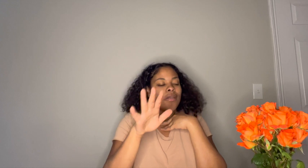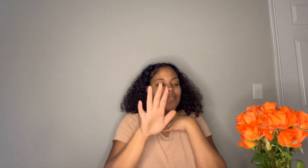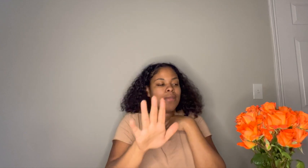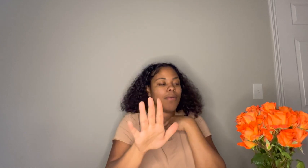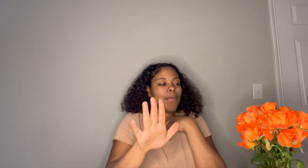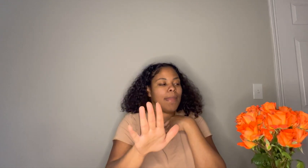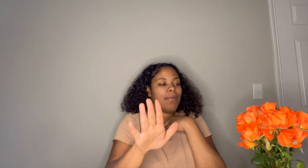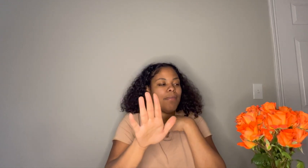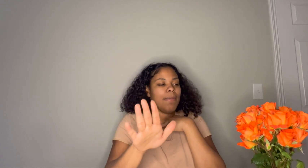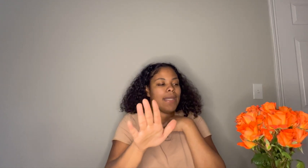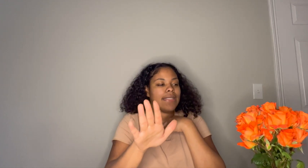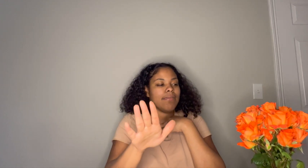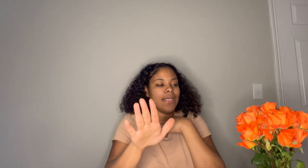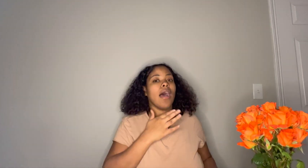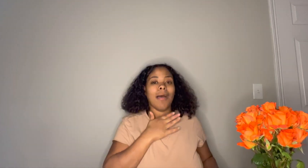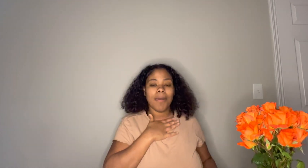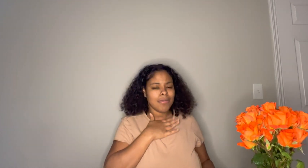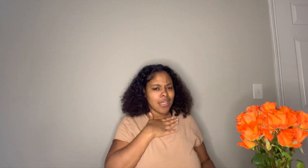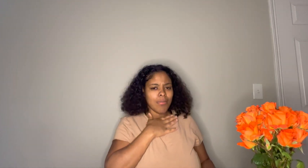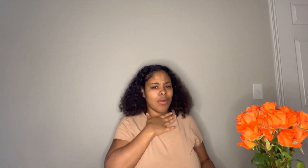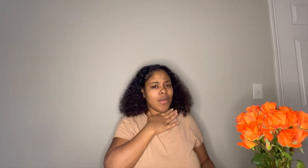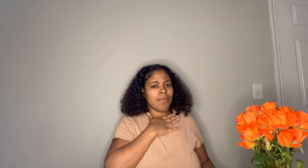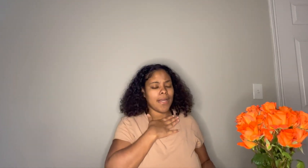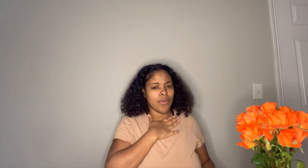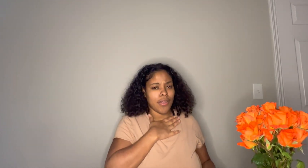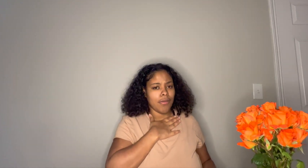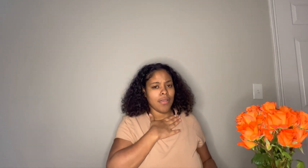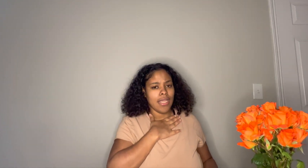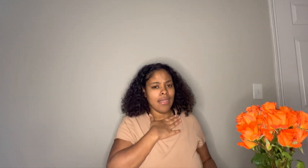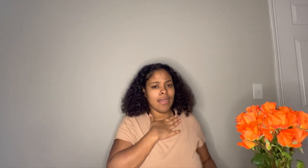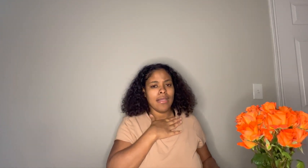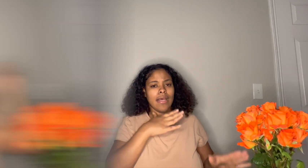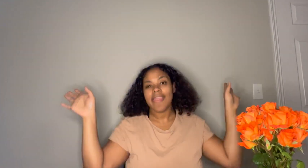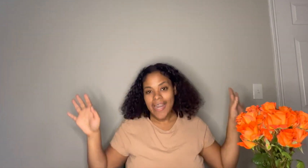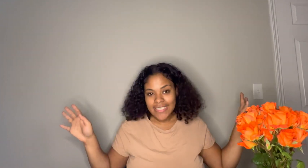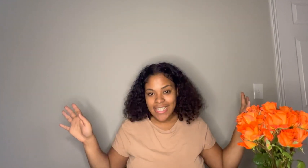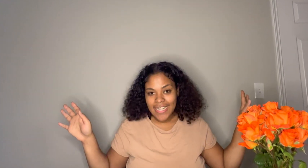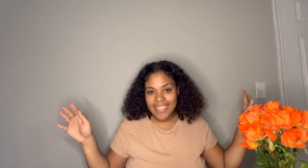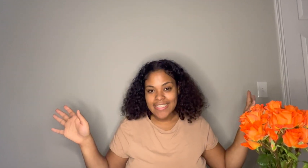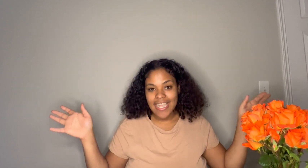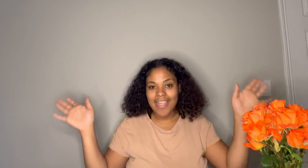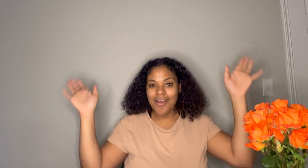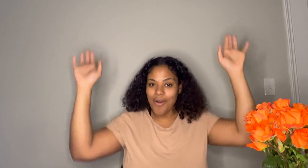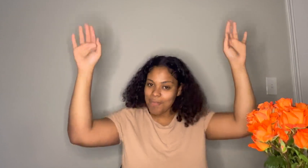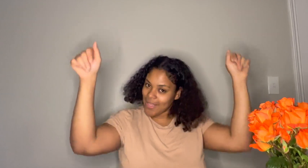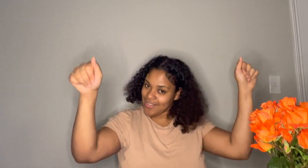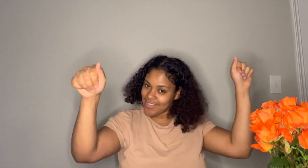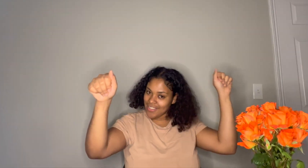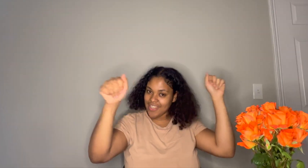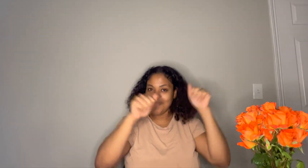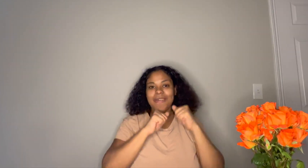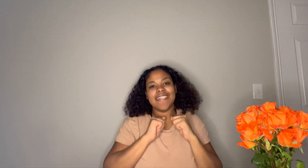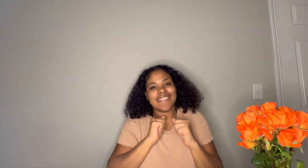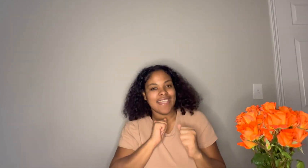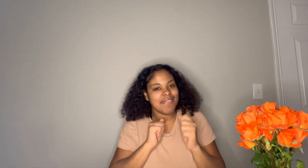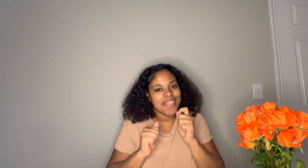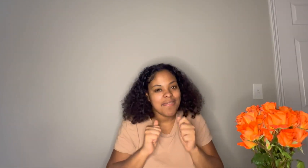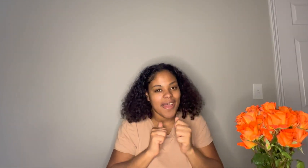don't need more people to be mean to me I promise you I'm gonna work on my Krayal okay now that is the end of the tag I hope y'all learned a little bit of something about